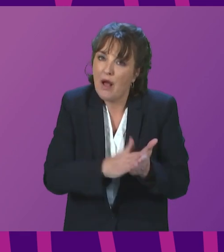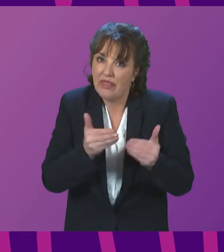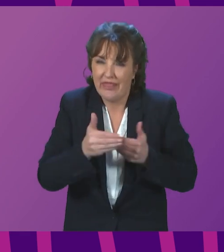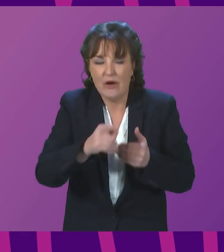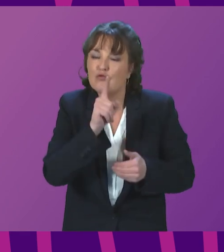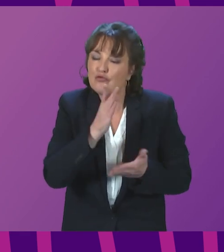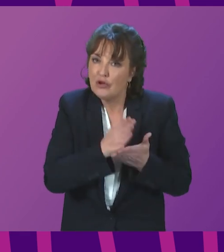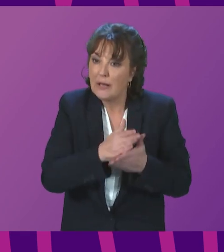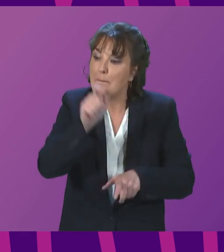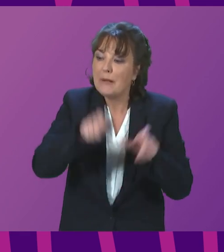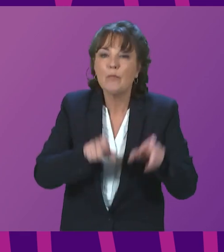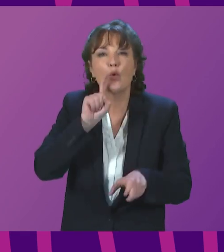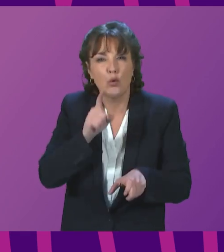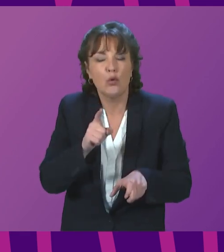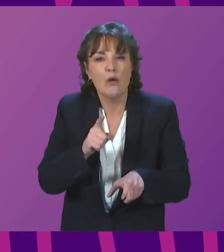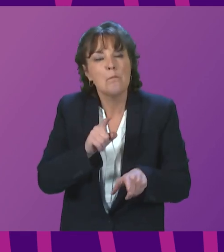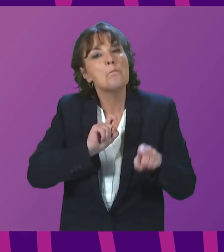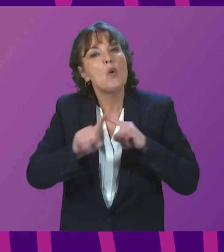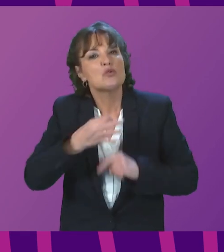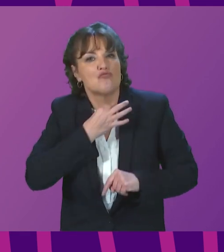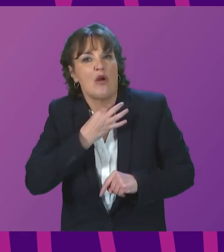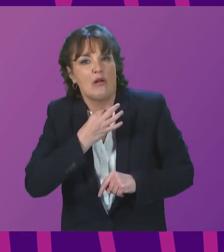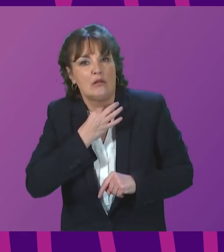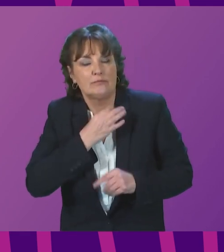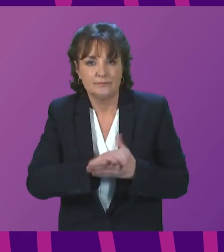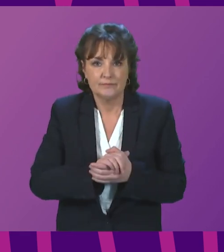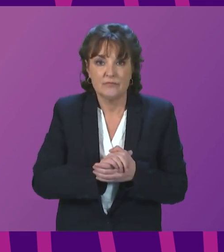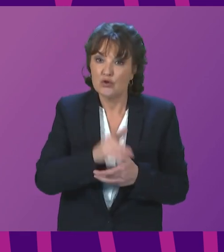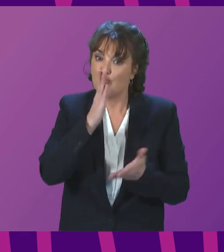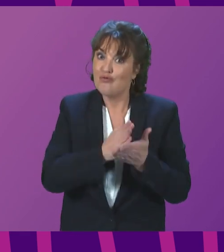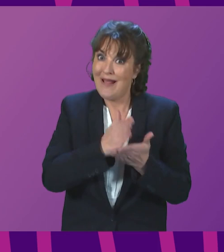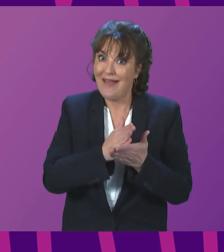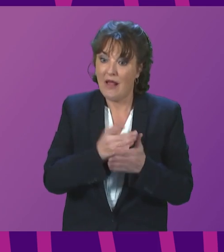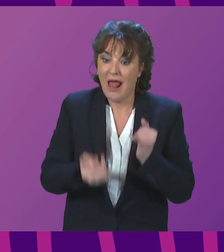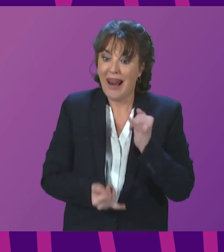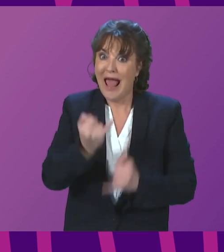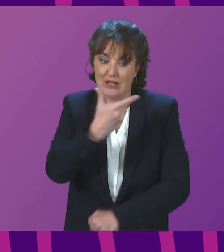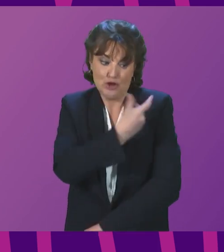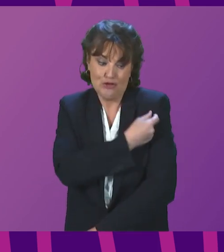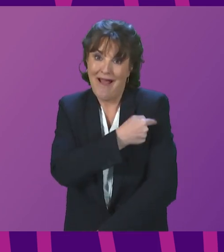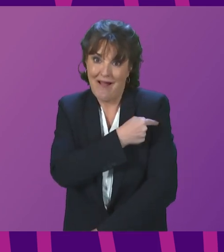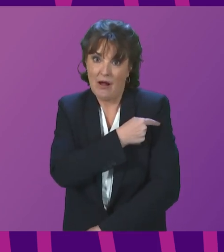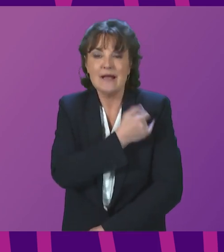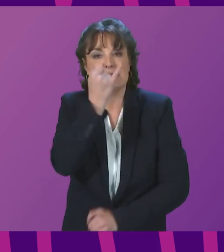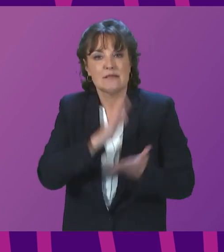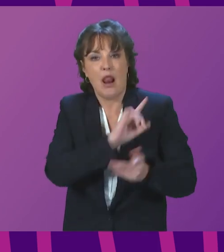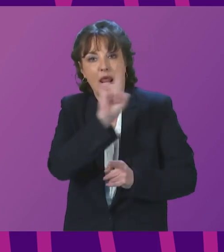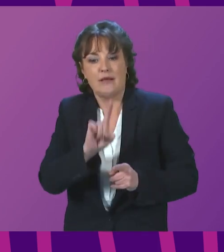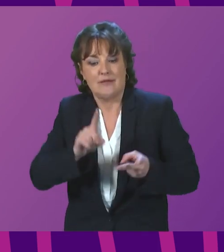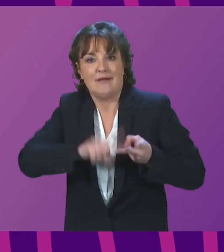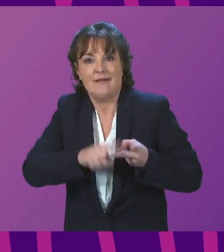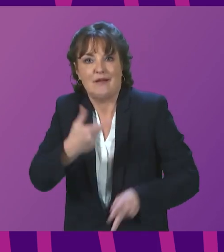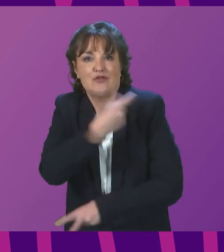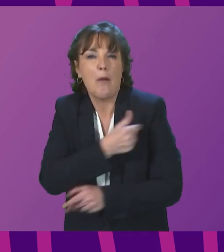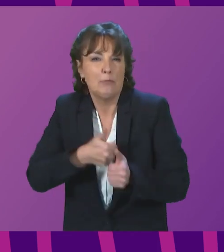individuals become eligible, and that is when they reach six months from the date of their last dose. We continue to act on